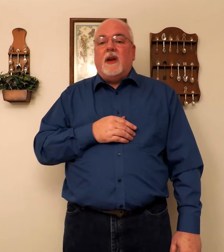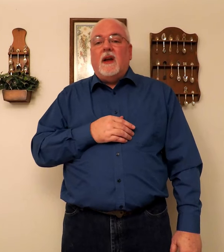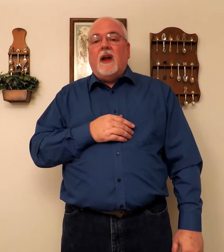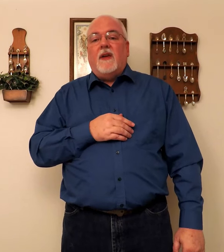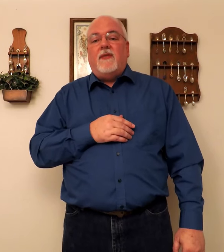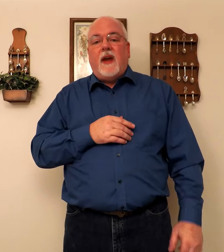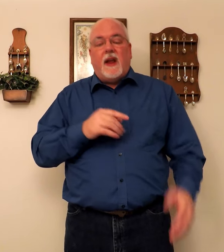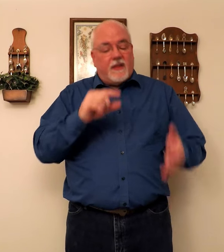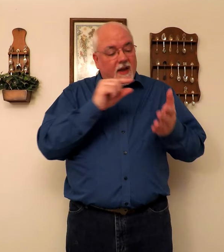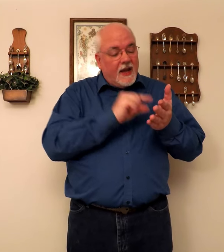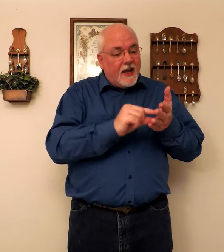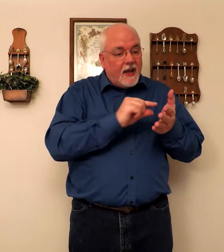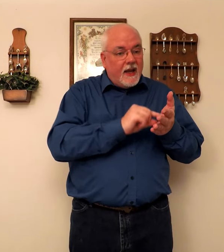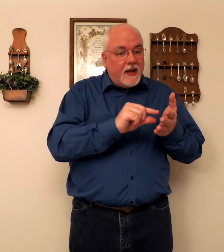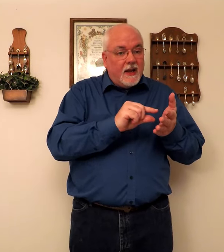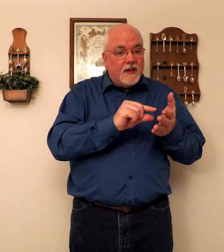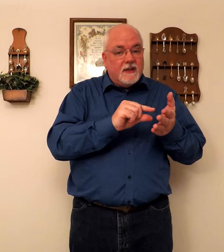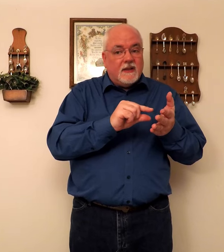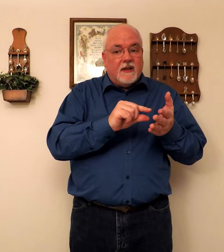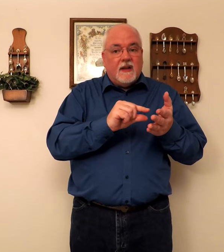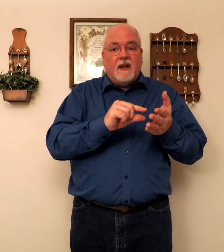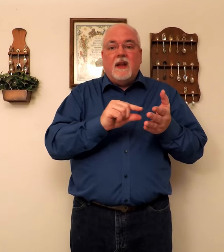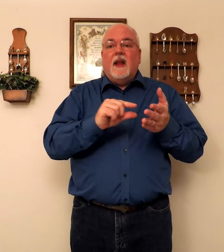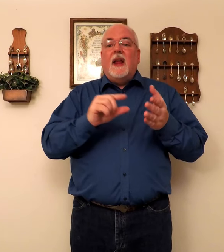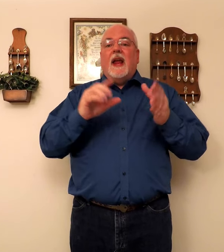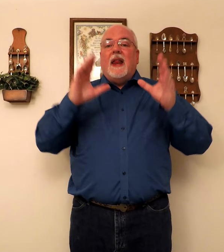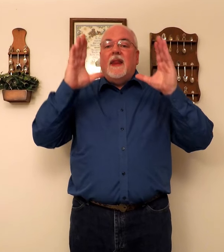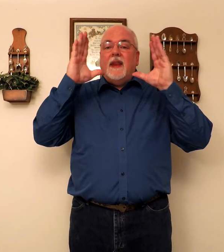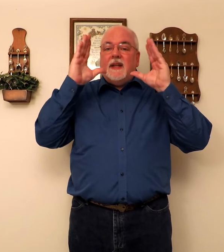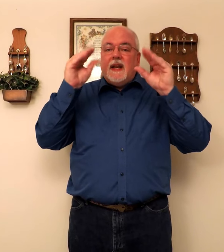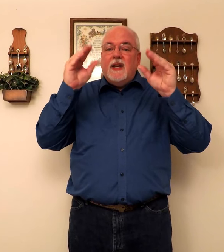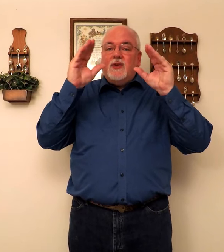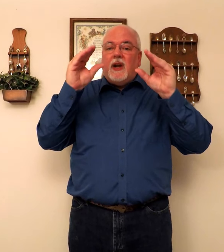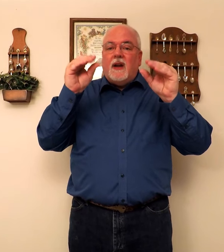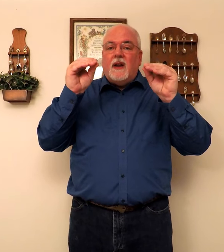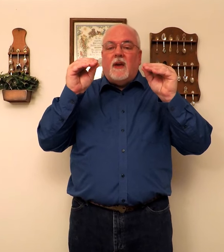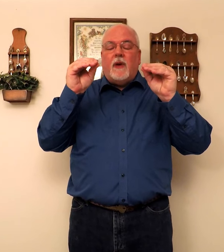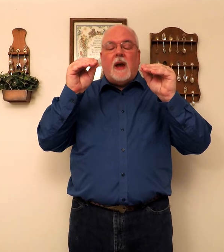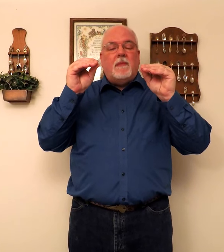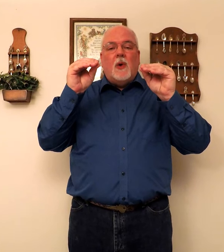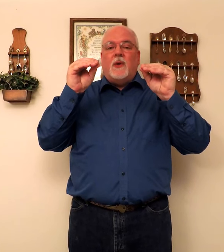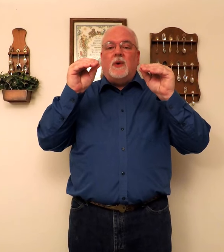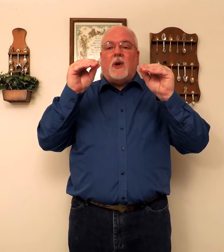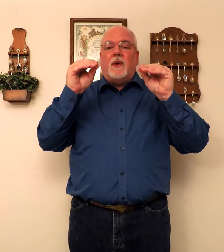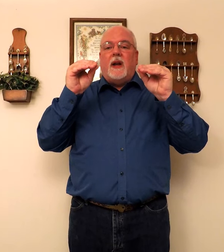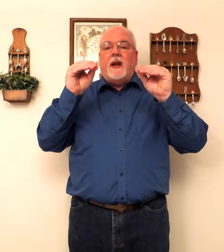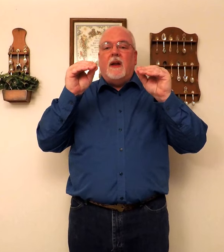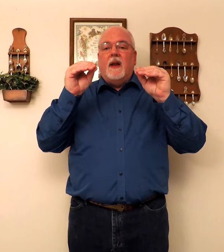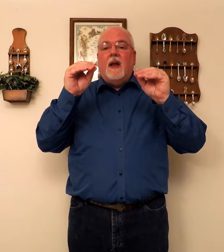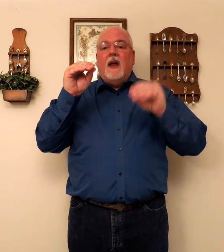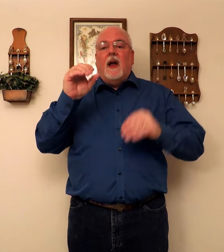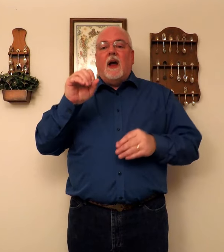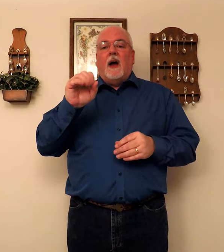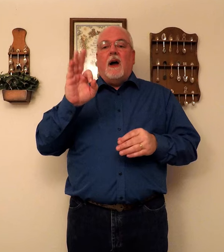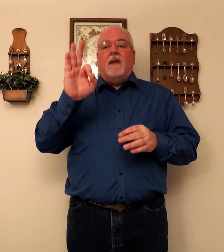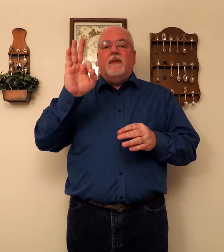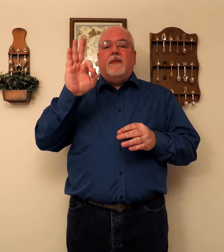of faith. It is the teaching. We got both of those already. Of,